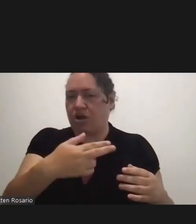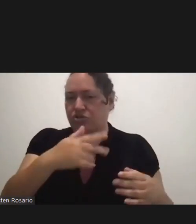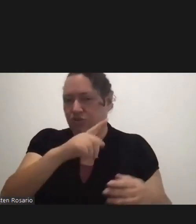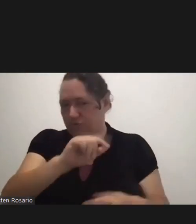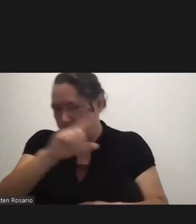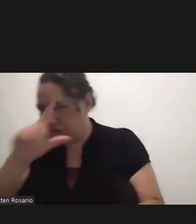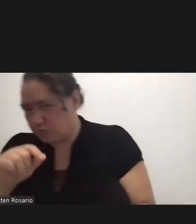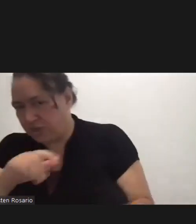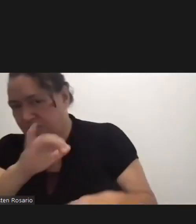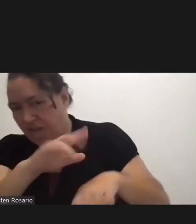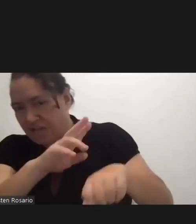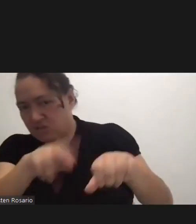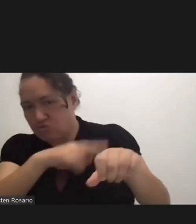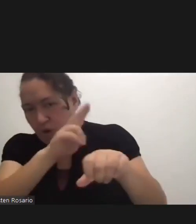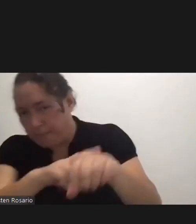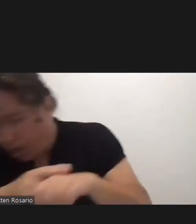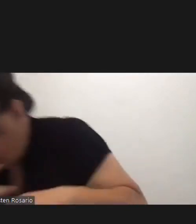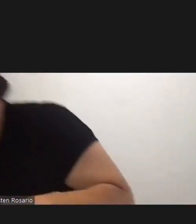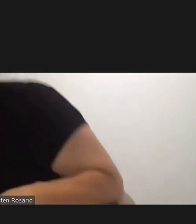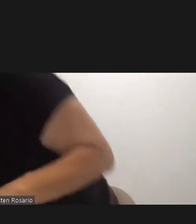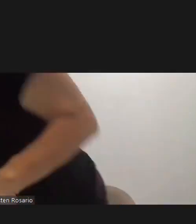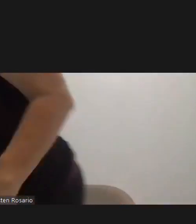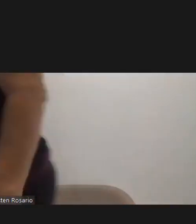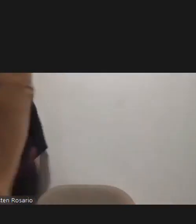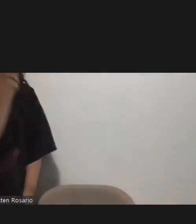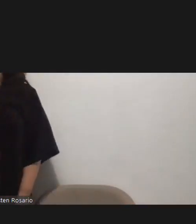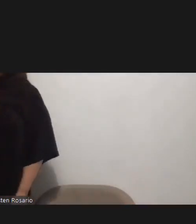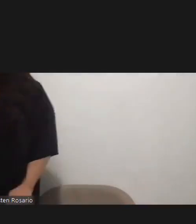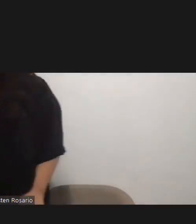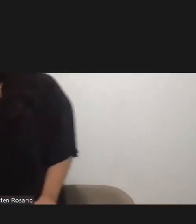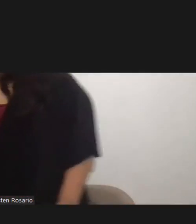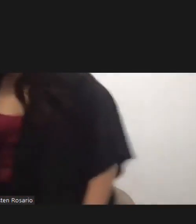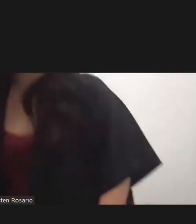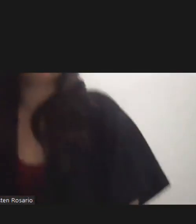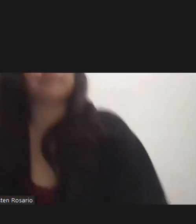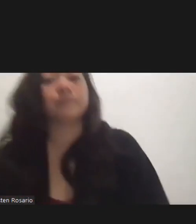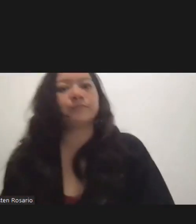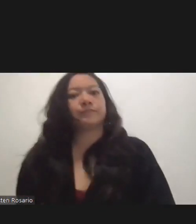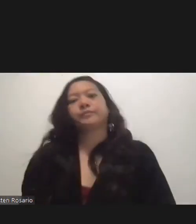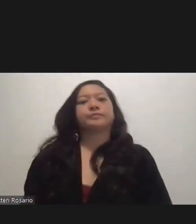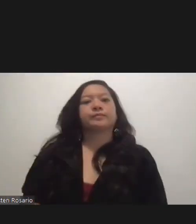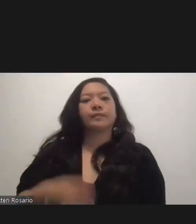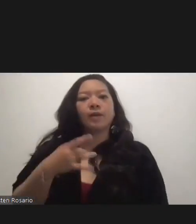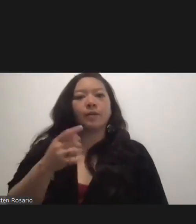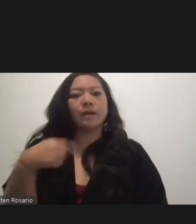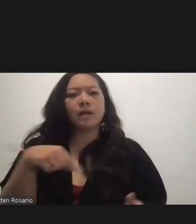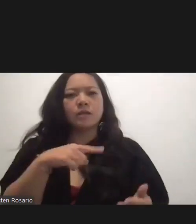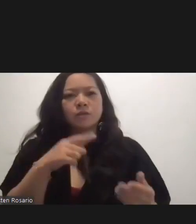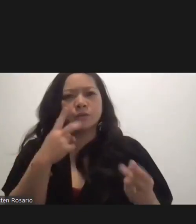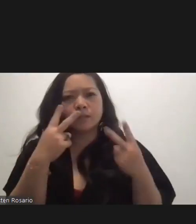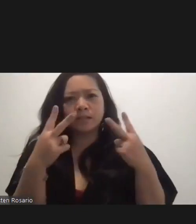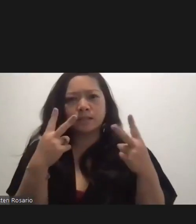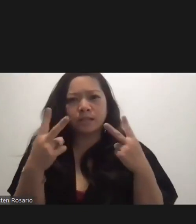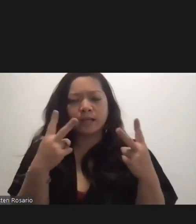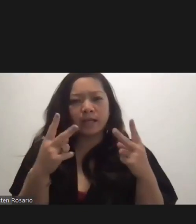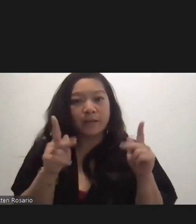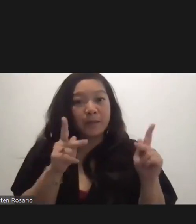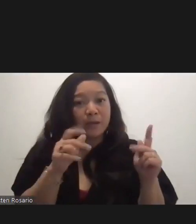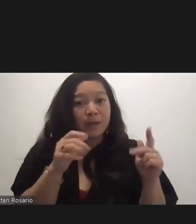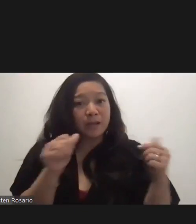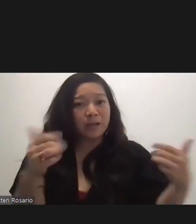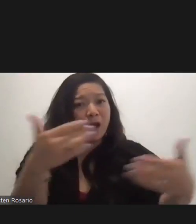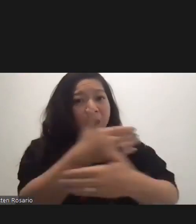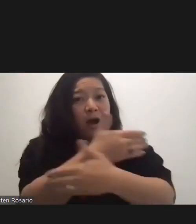That's the normalcy. I would like us, oh yeah, I'd like us to be when I see people that I can hug them again.